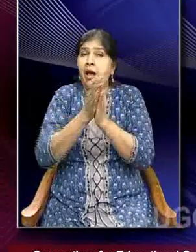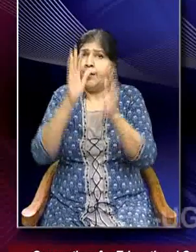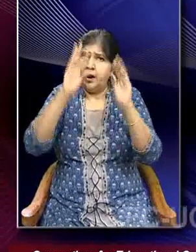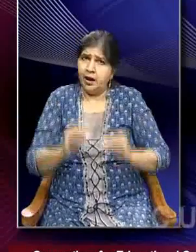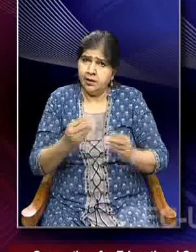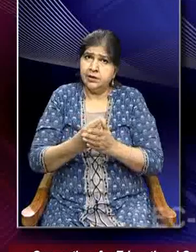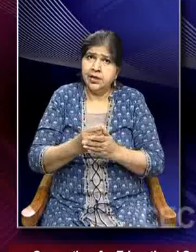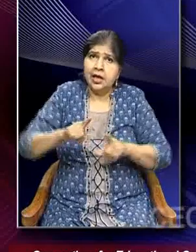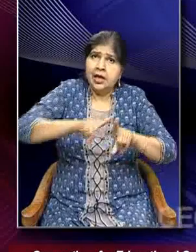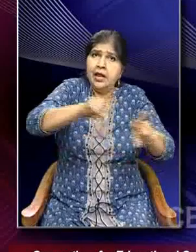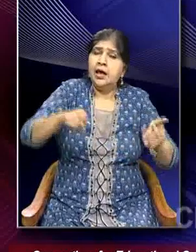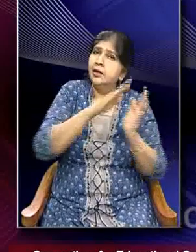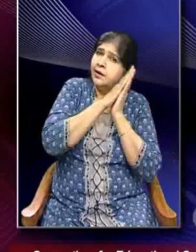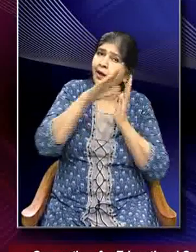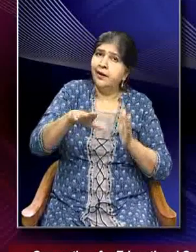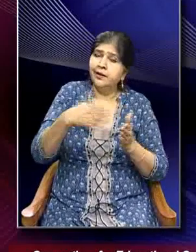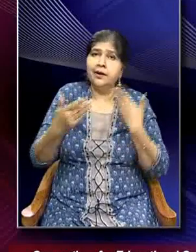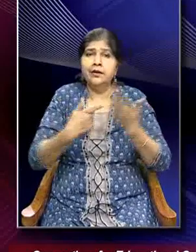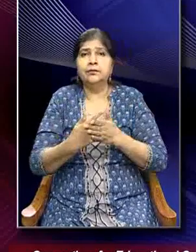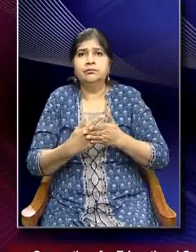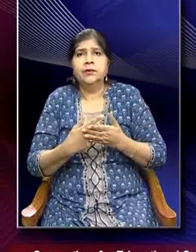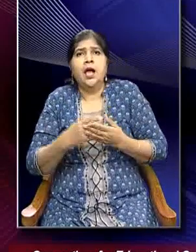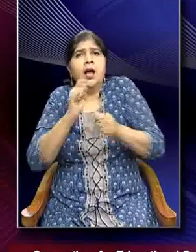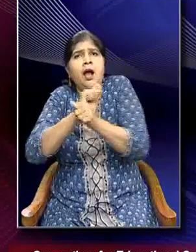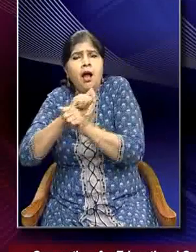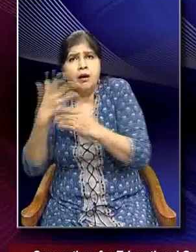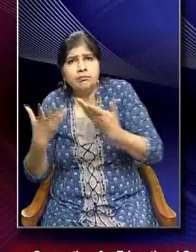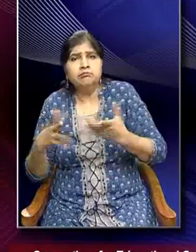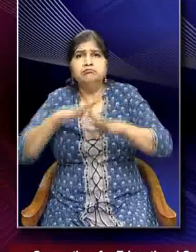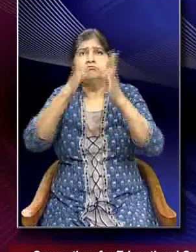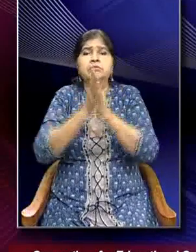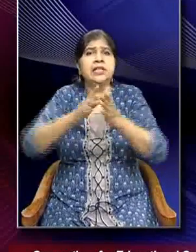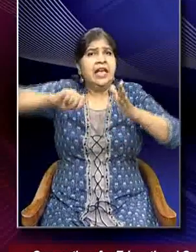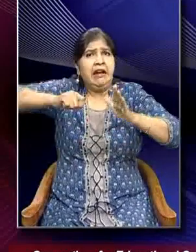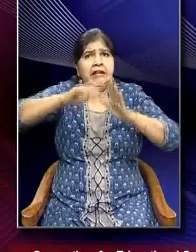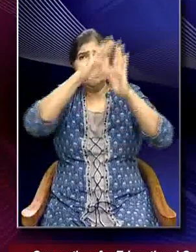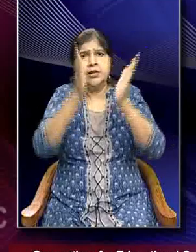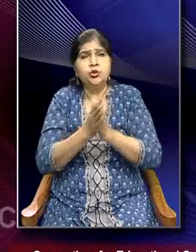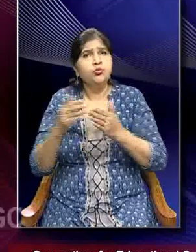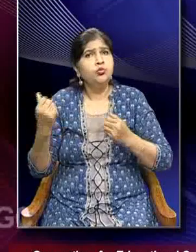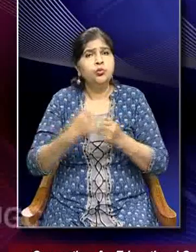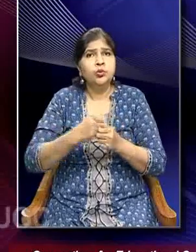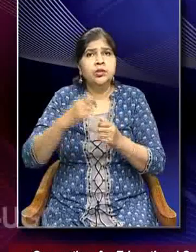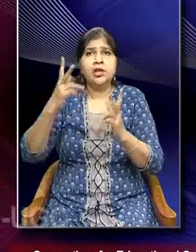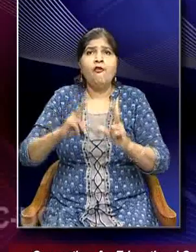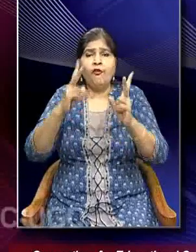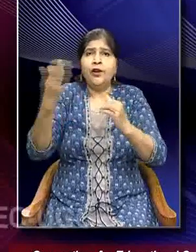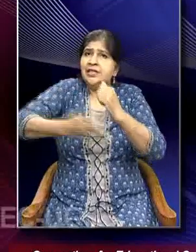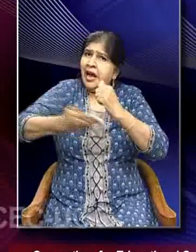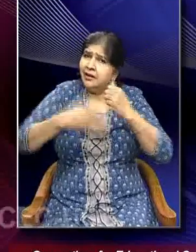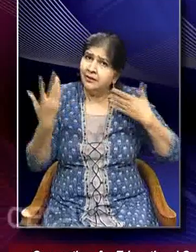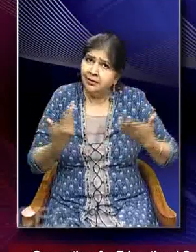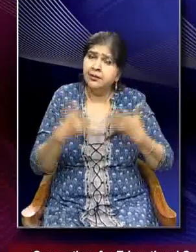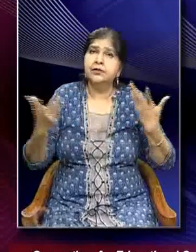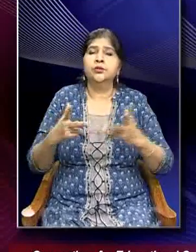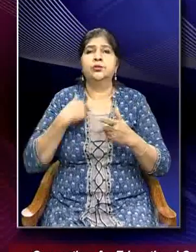land available for residential, commercial or industrial uses and purposes, deforestation is an